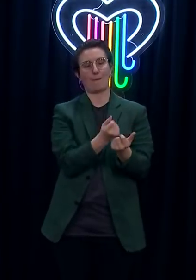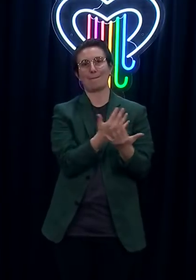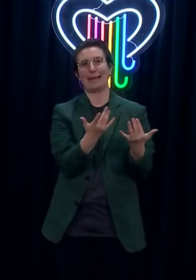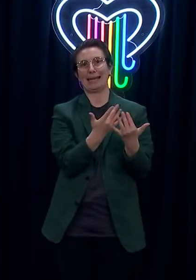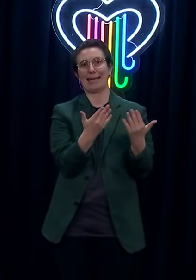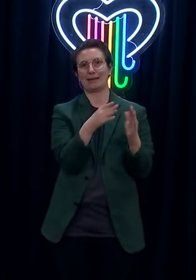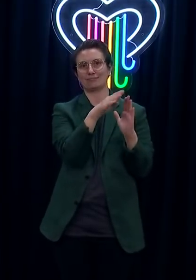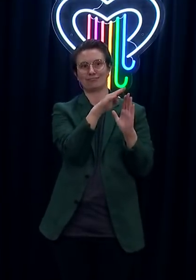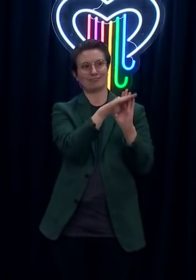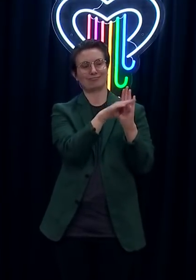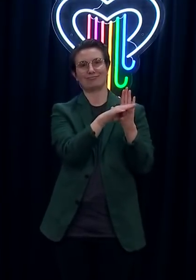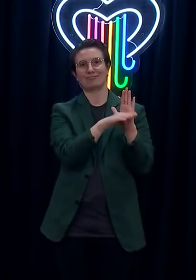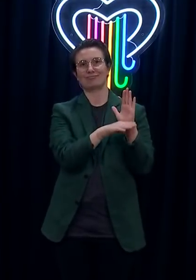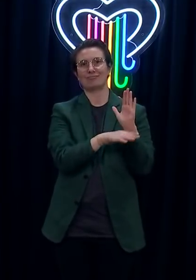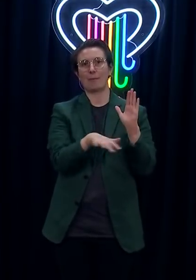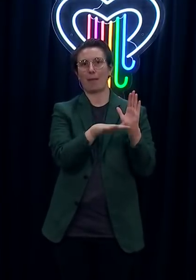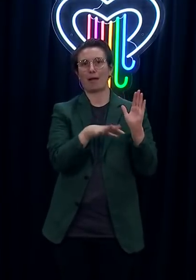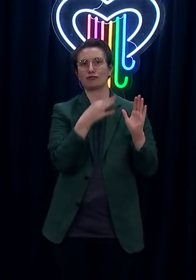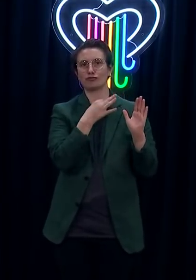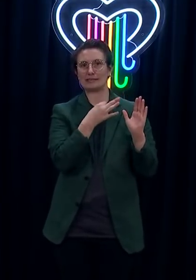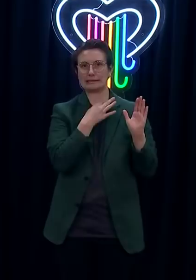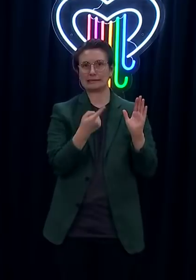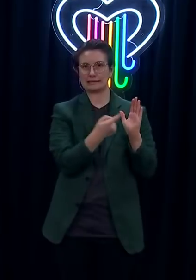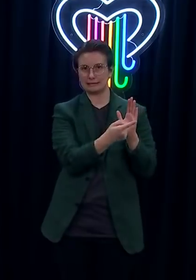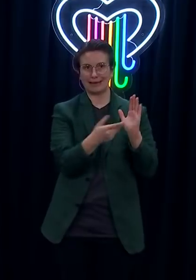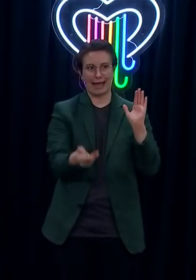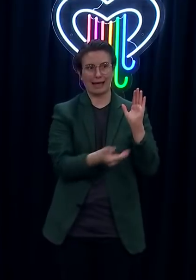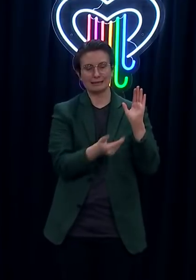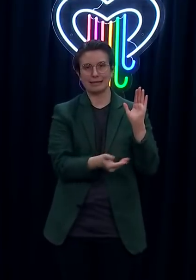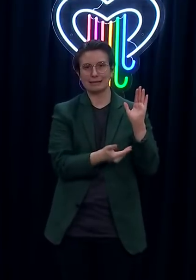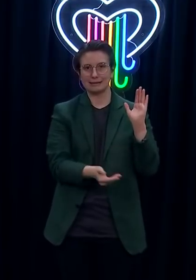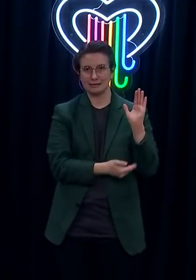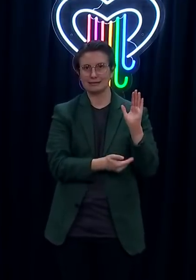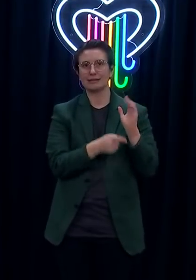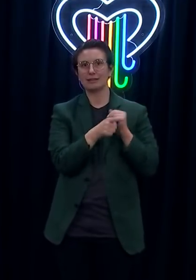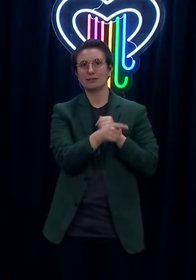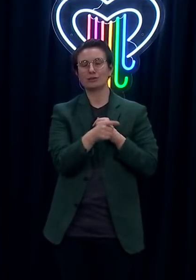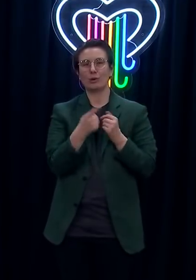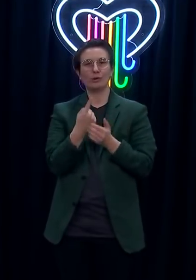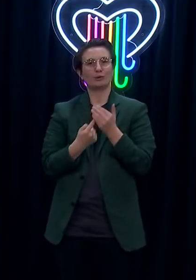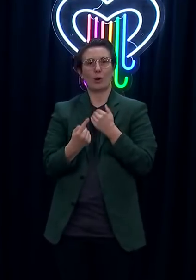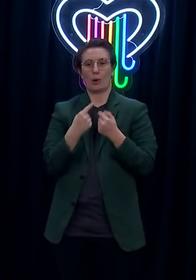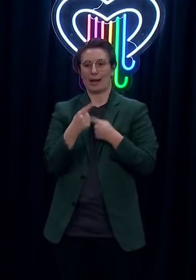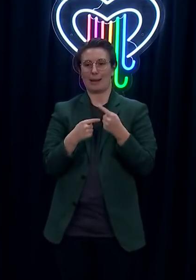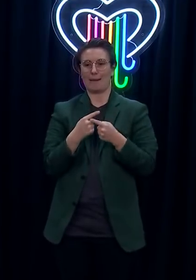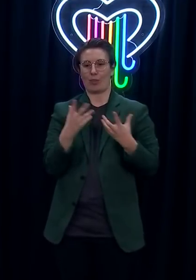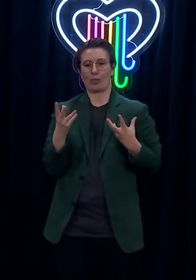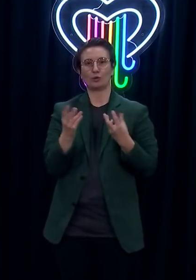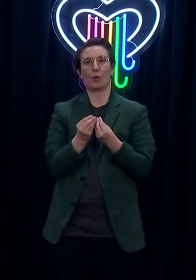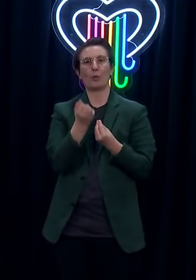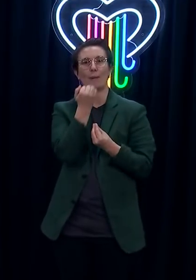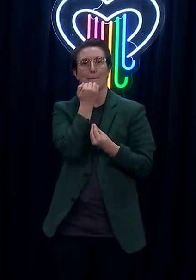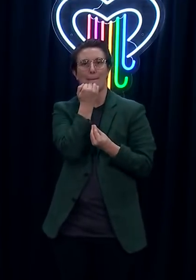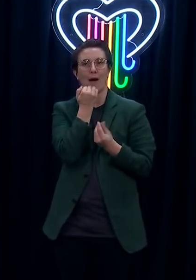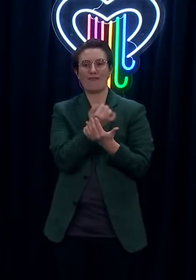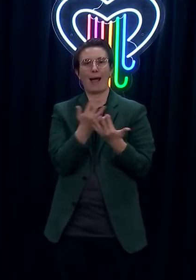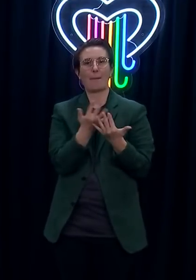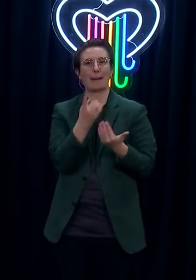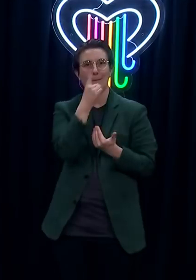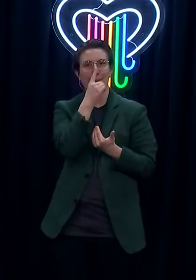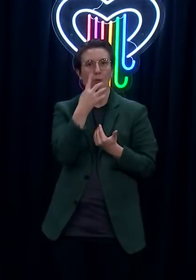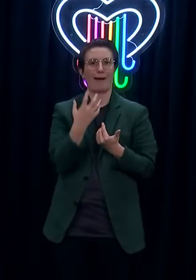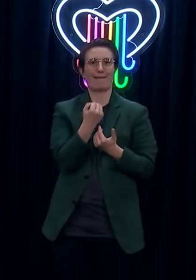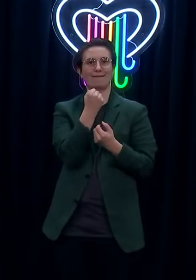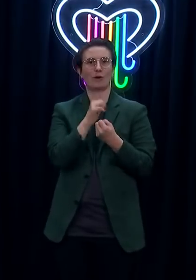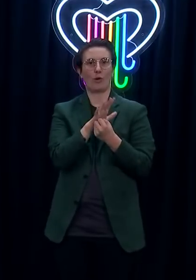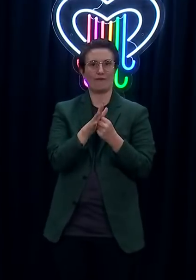you're right to say it's actually just not the total number, it's been the activity of those numbers and how you're able to link them. But for the most part, many of those activities have